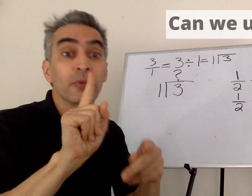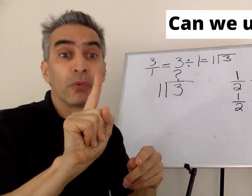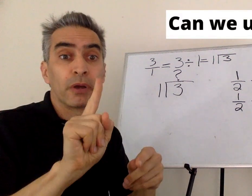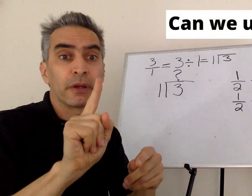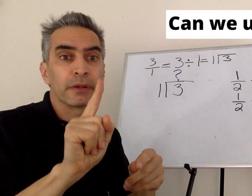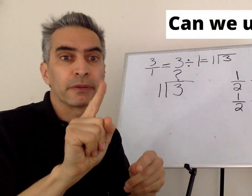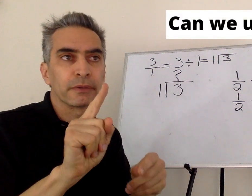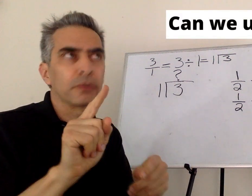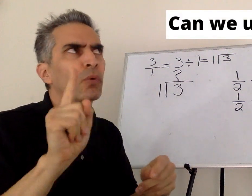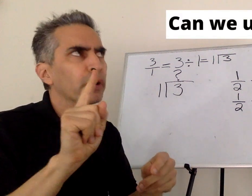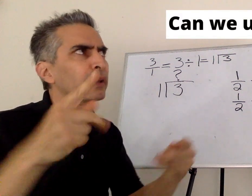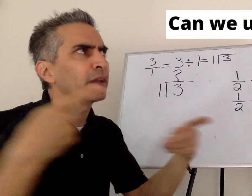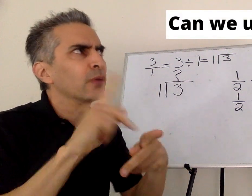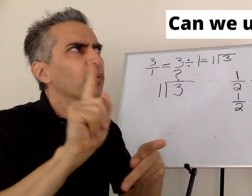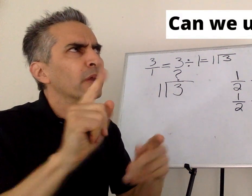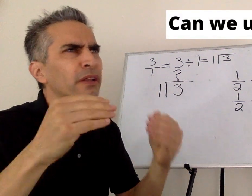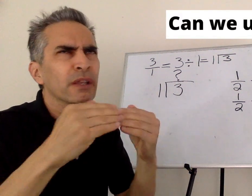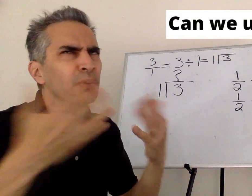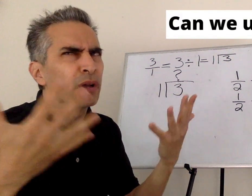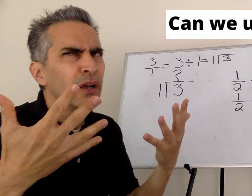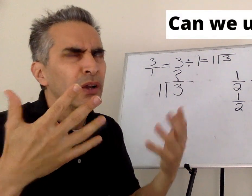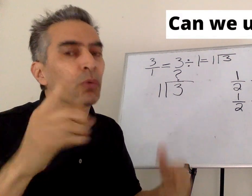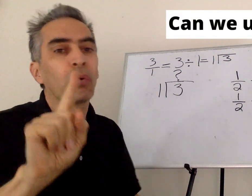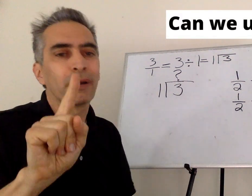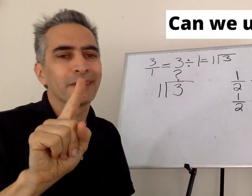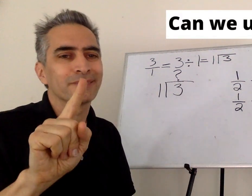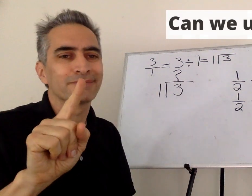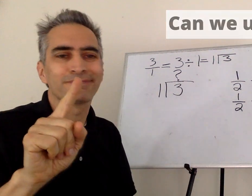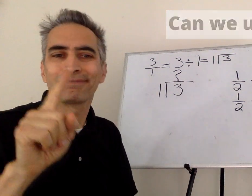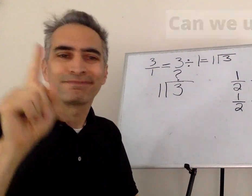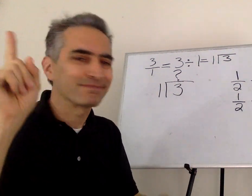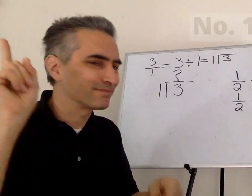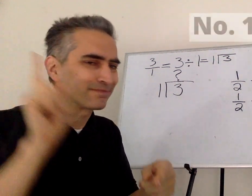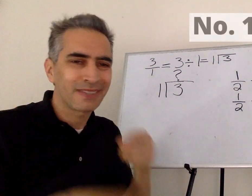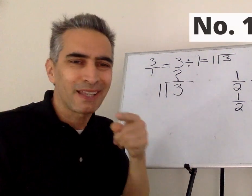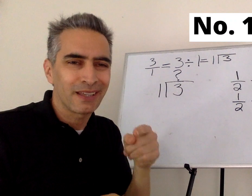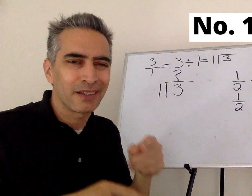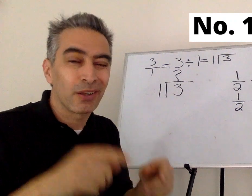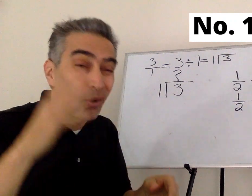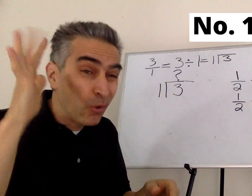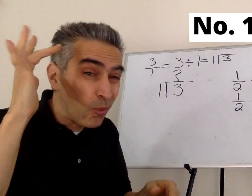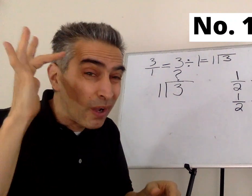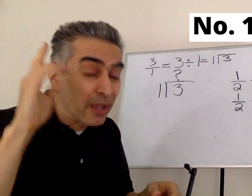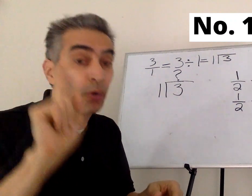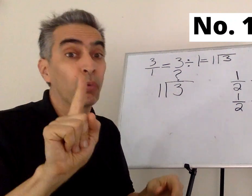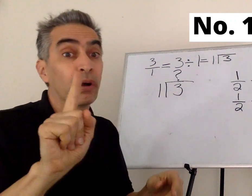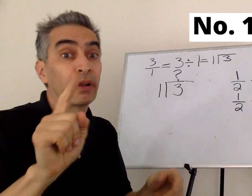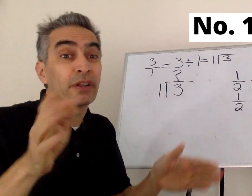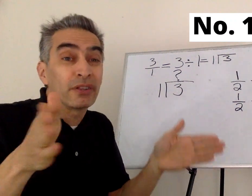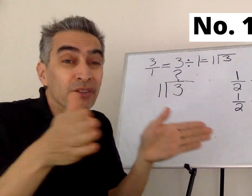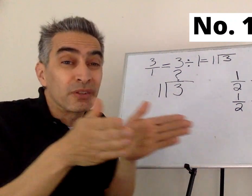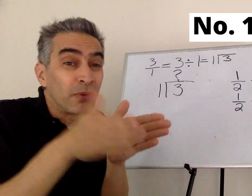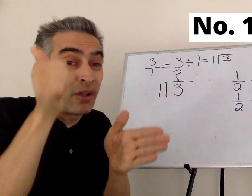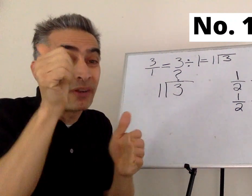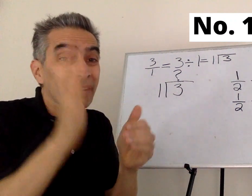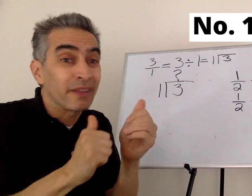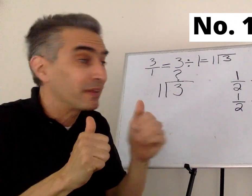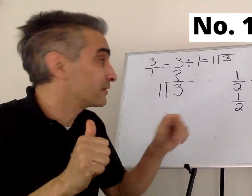times one equals one. One can't do that. Why? Because one is